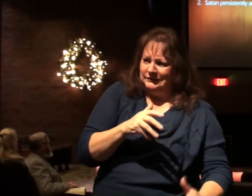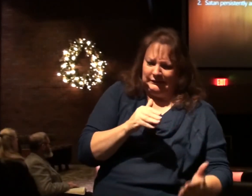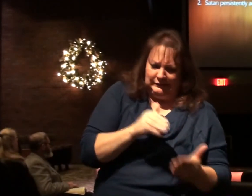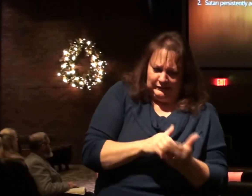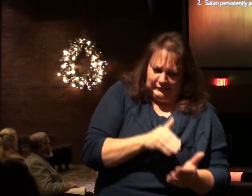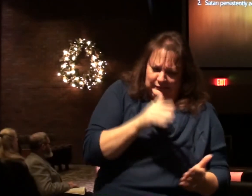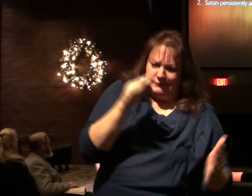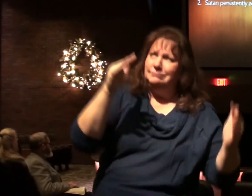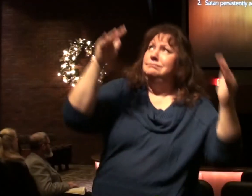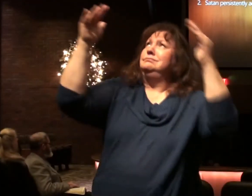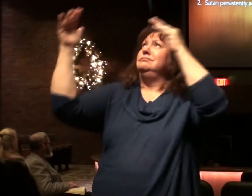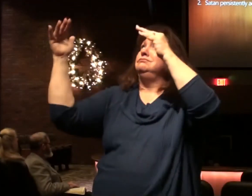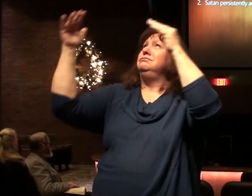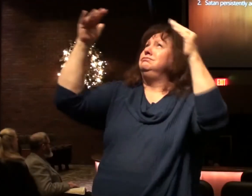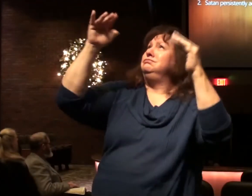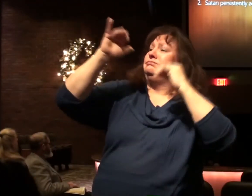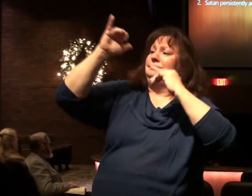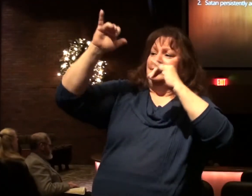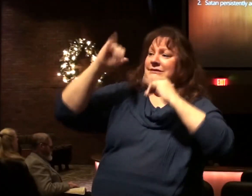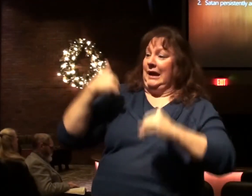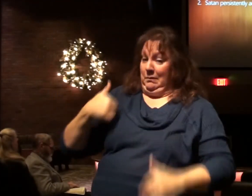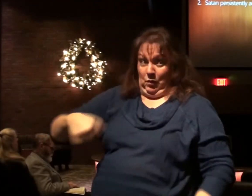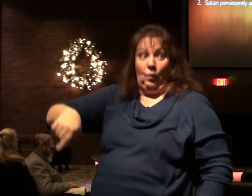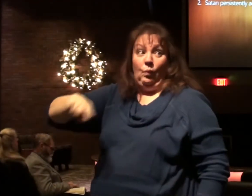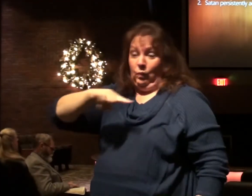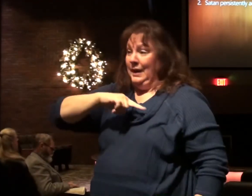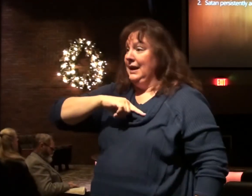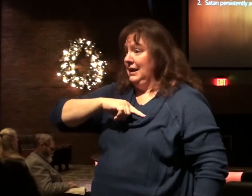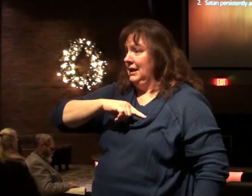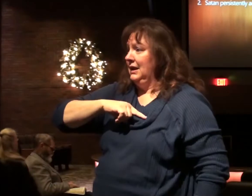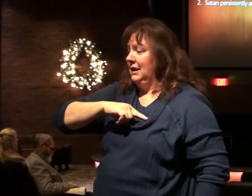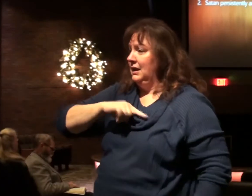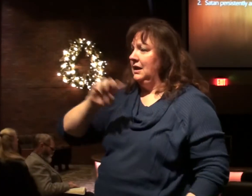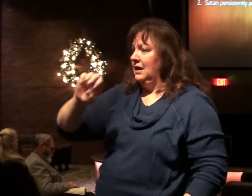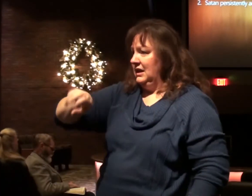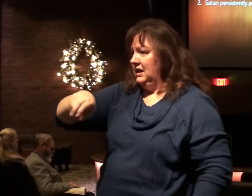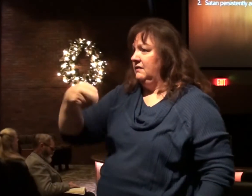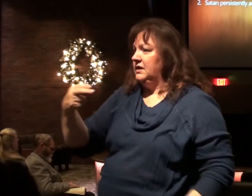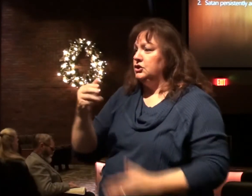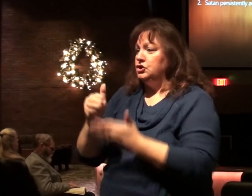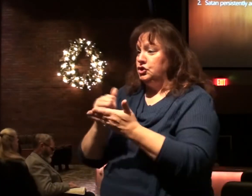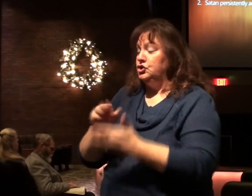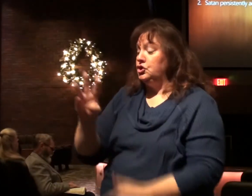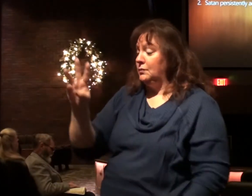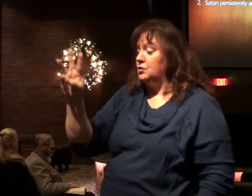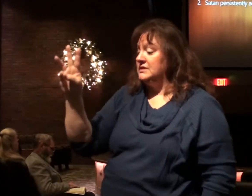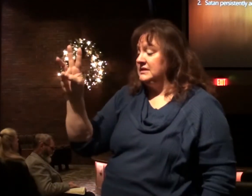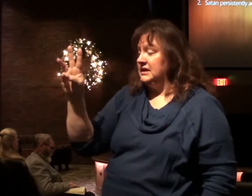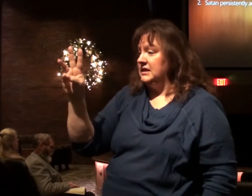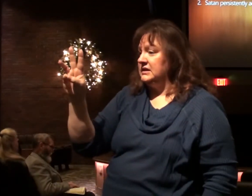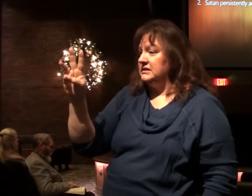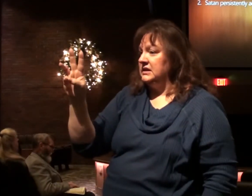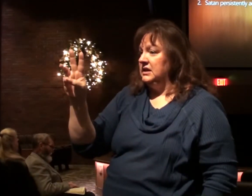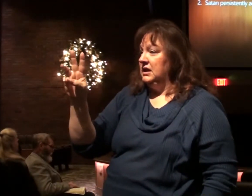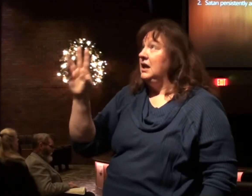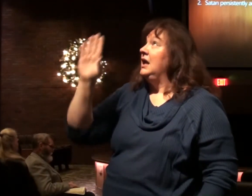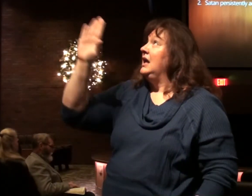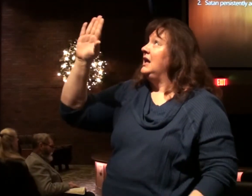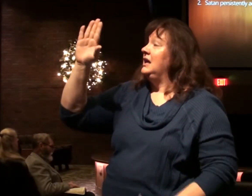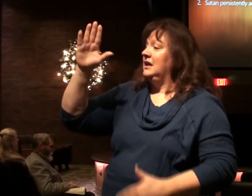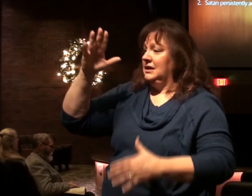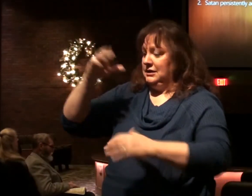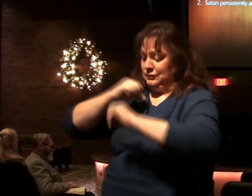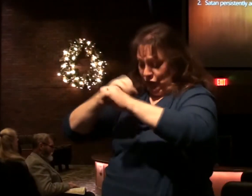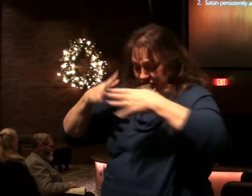wickedness in the heavenlies. We Ephesians 6 therefore put on the full